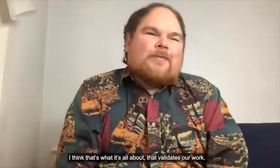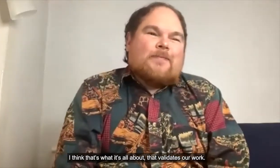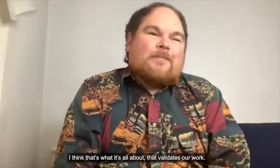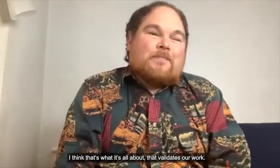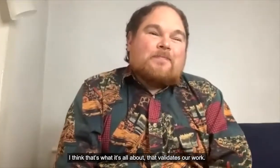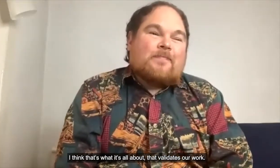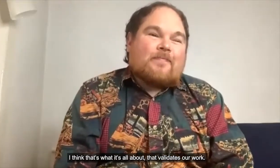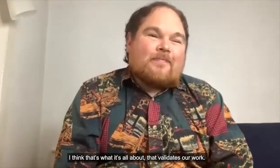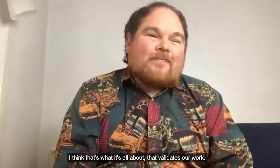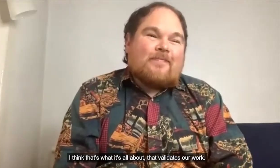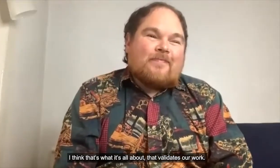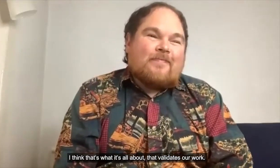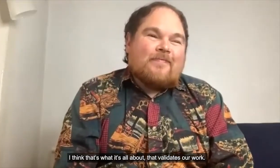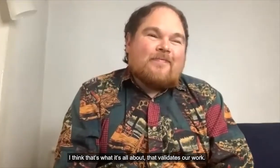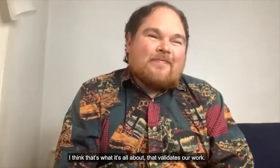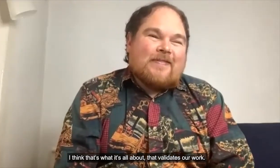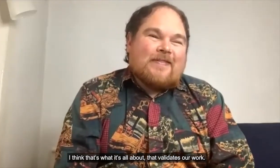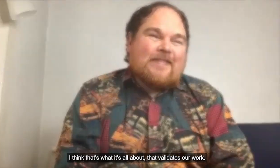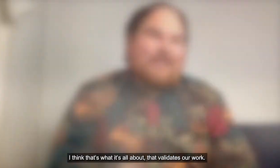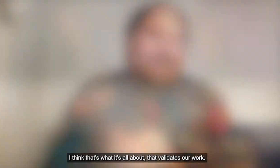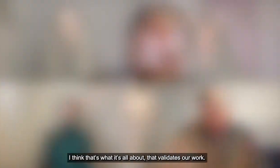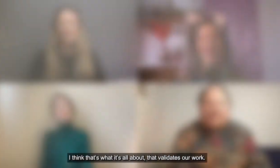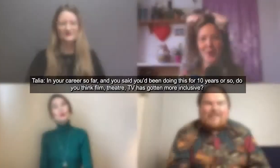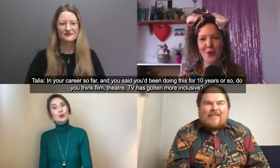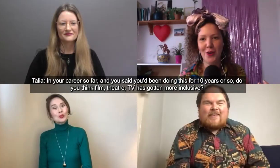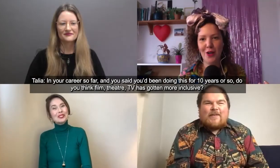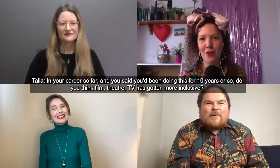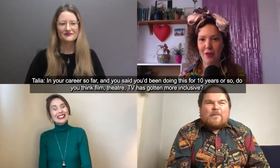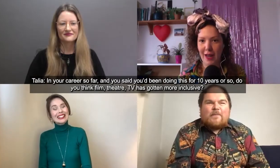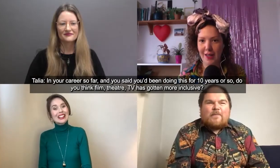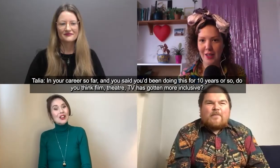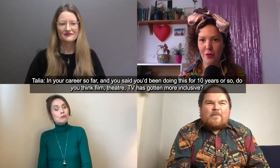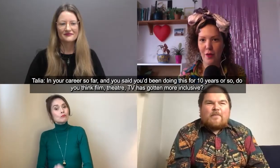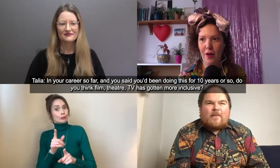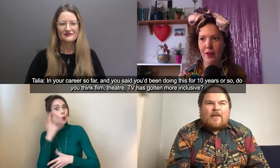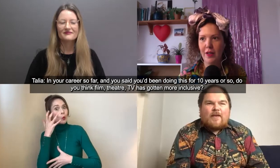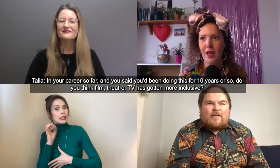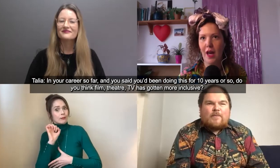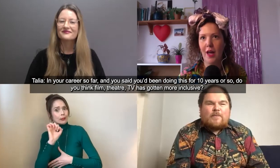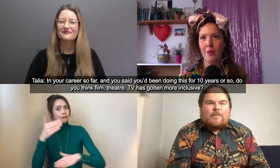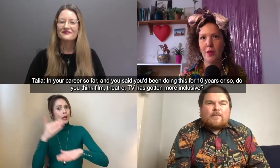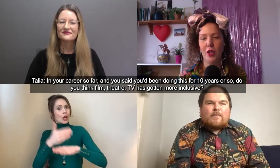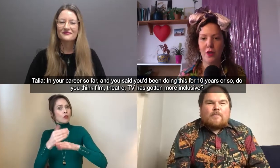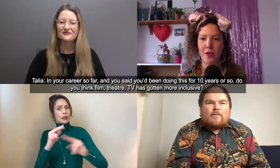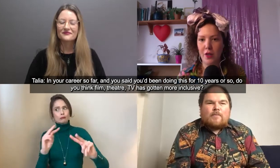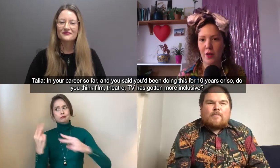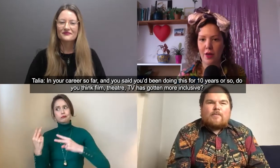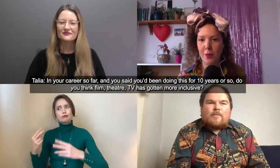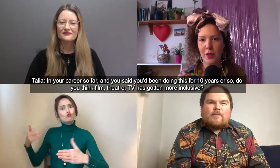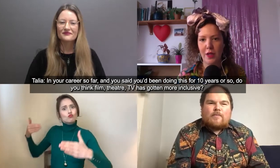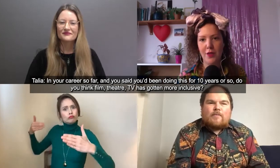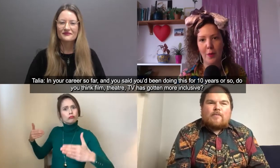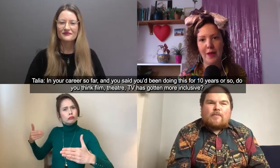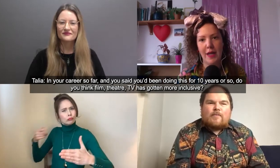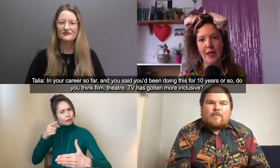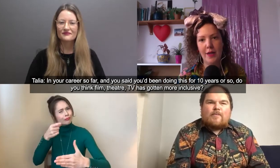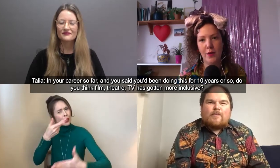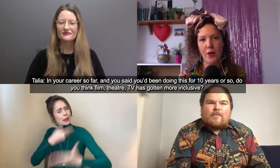that's what it's all about that validates our work in your career so far and you know you said you kind of been doing this for about 10 years or so